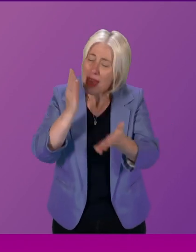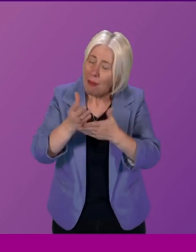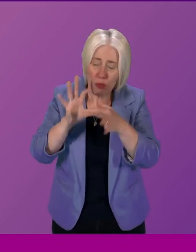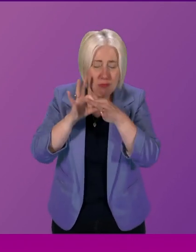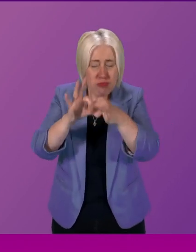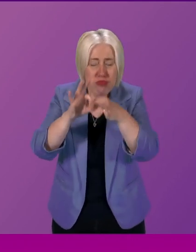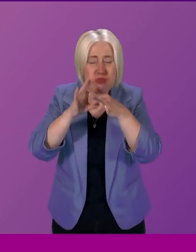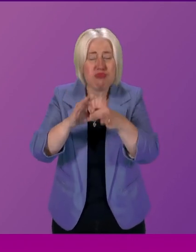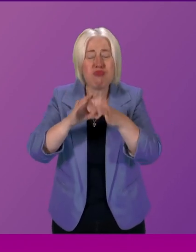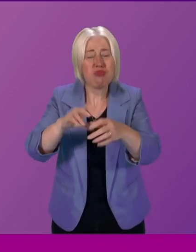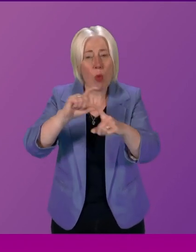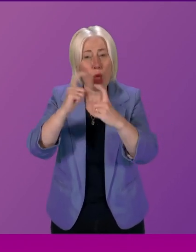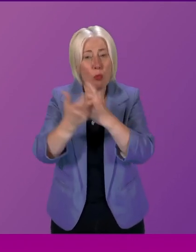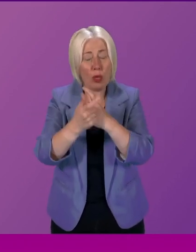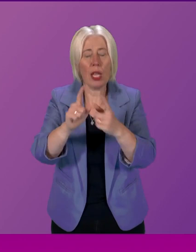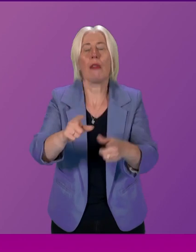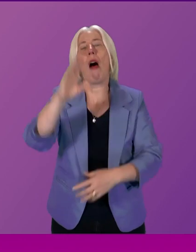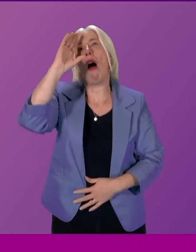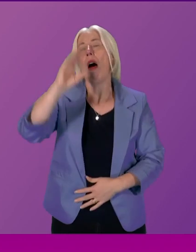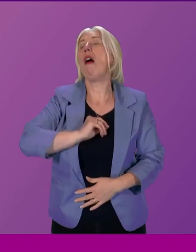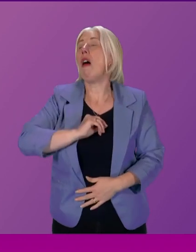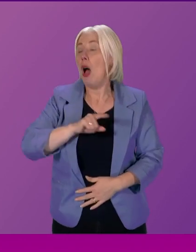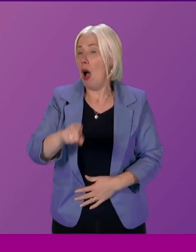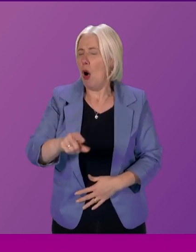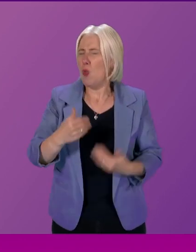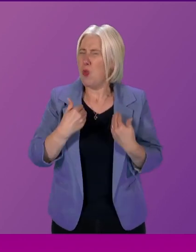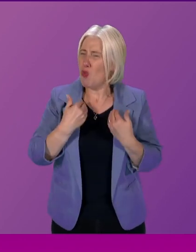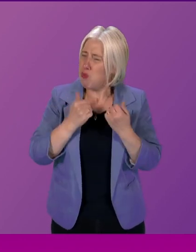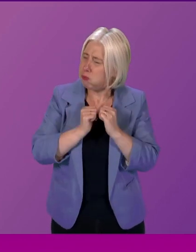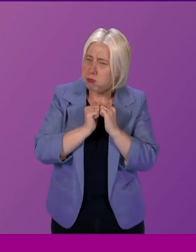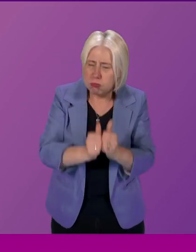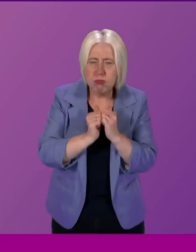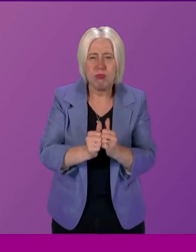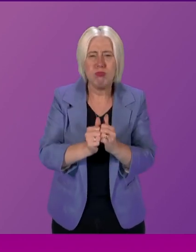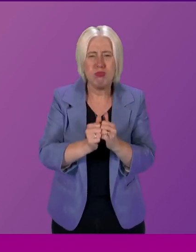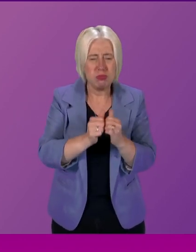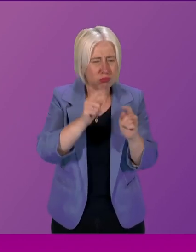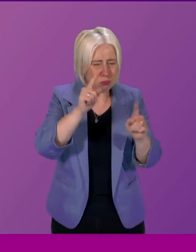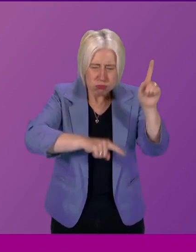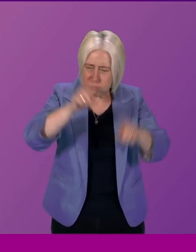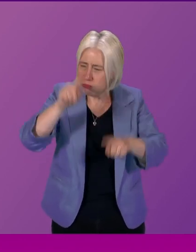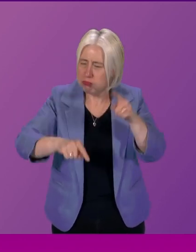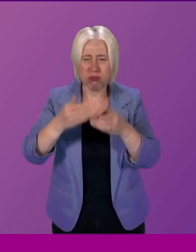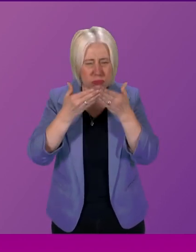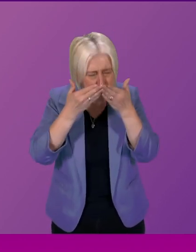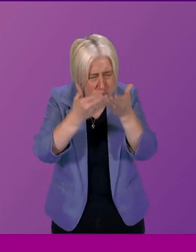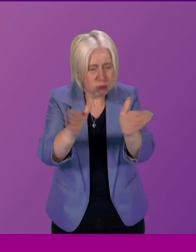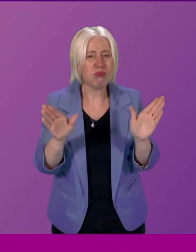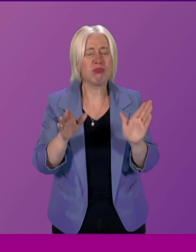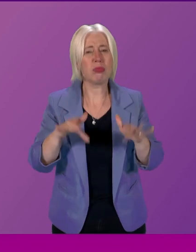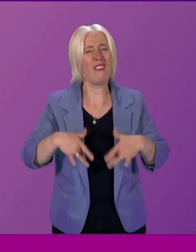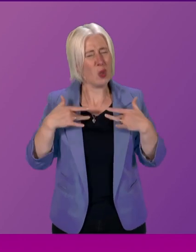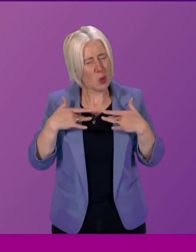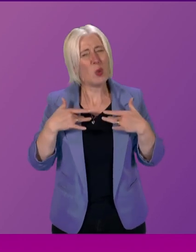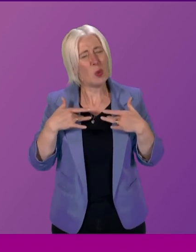reminds us of their diversity and richness of not just characteristics but also of opinion and that will